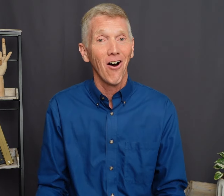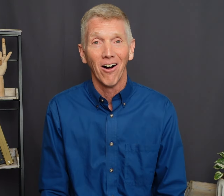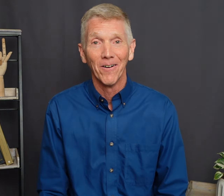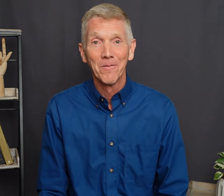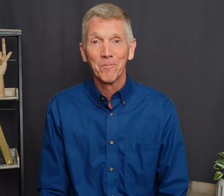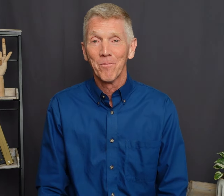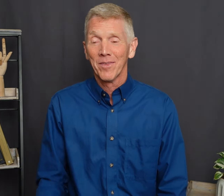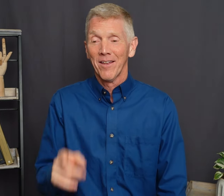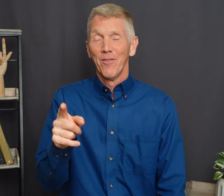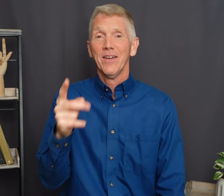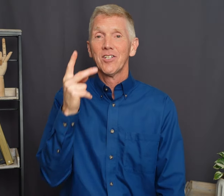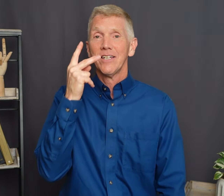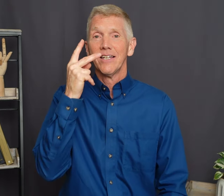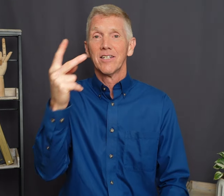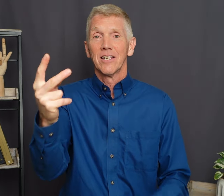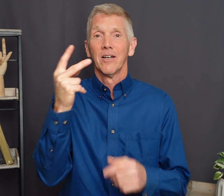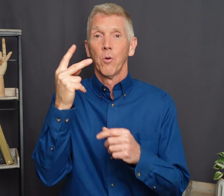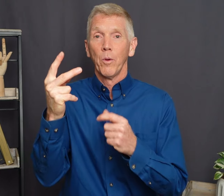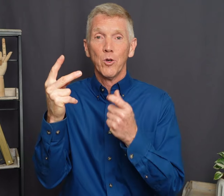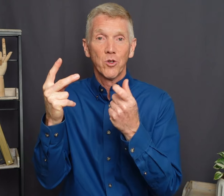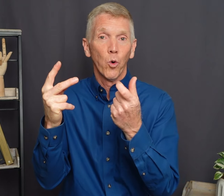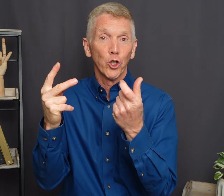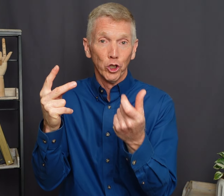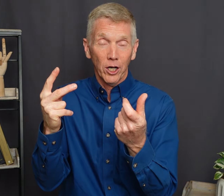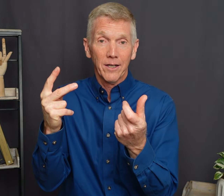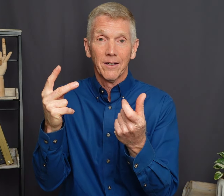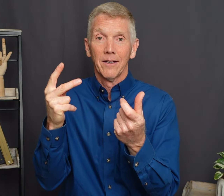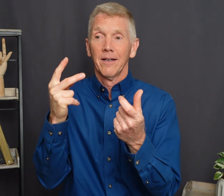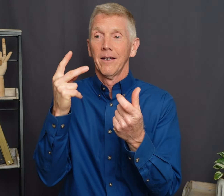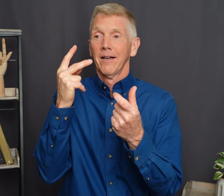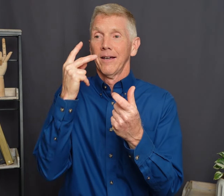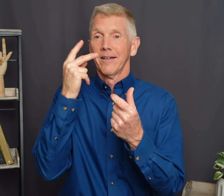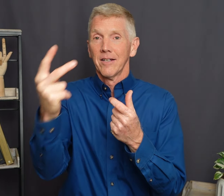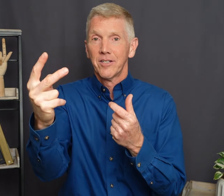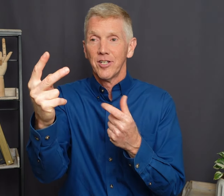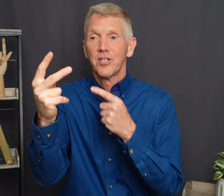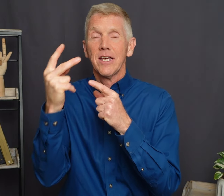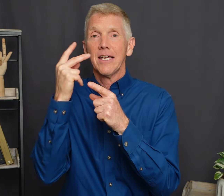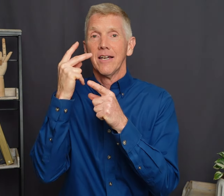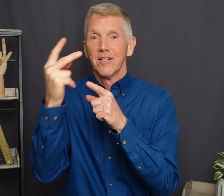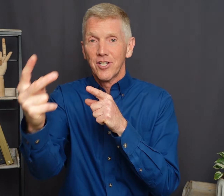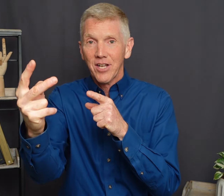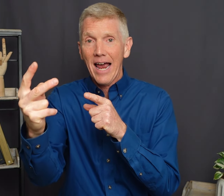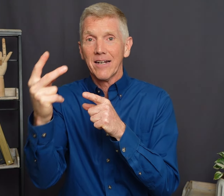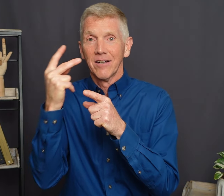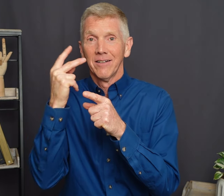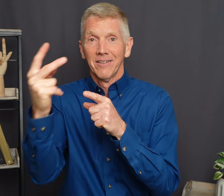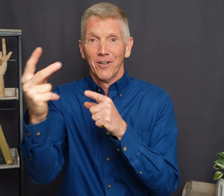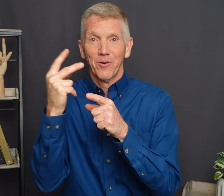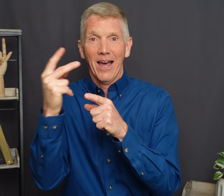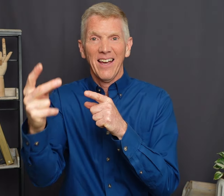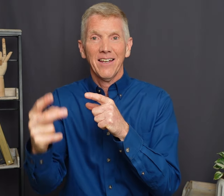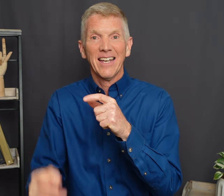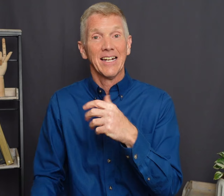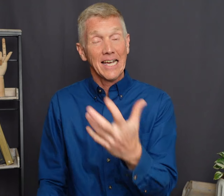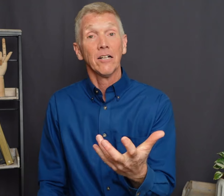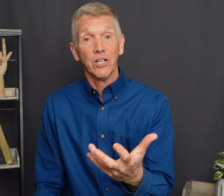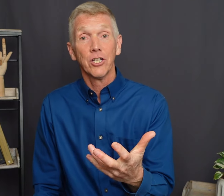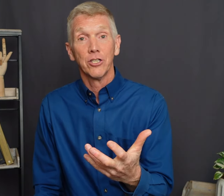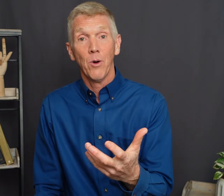all This is, we use the word look To see, sight, okay? In English, you